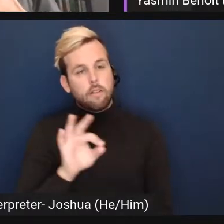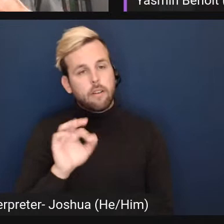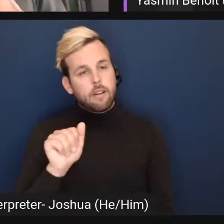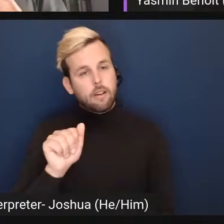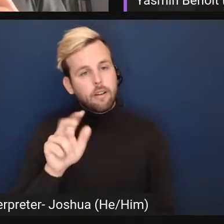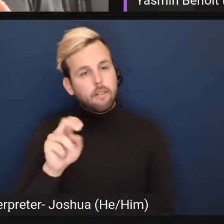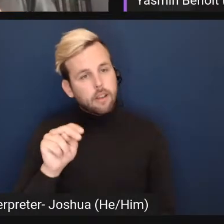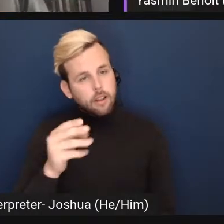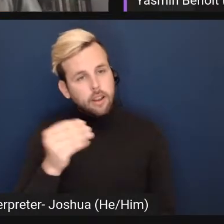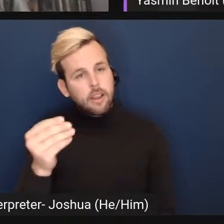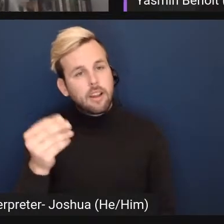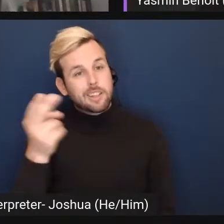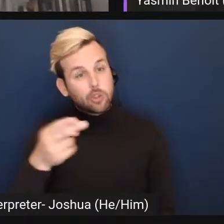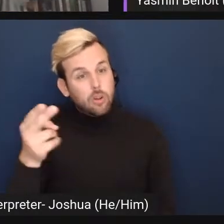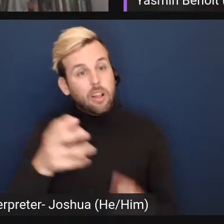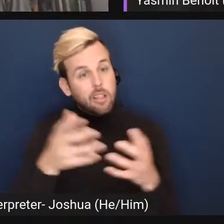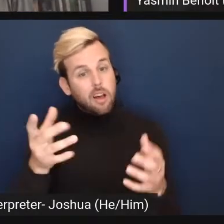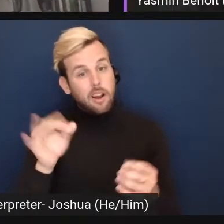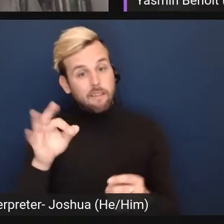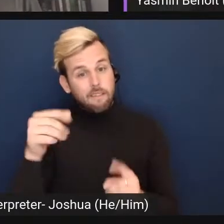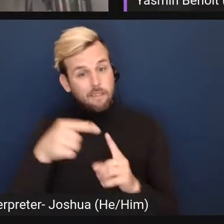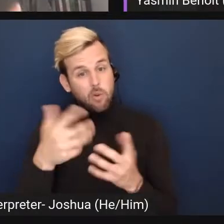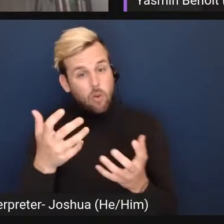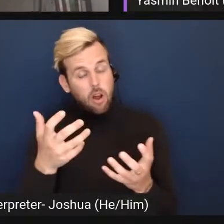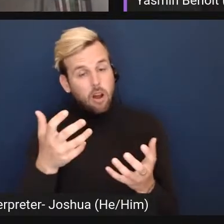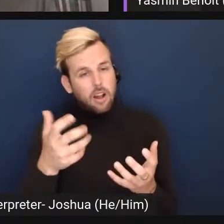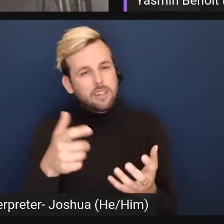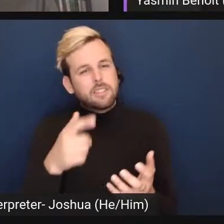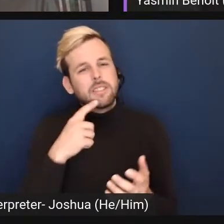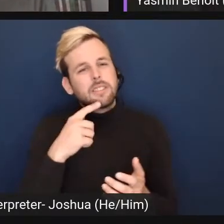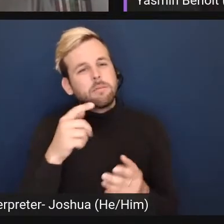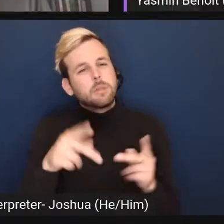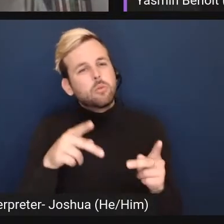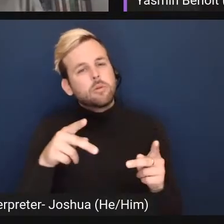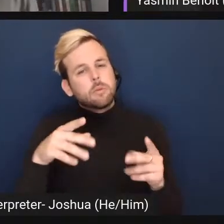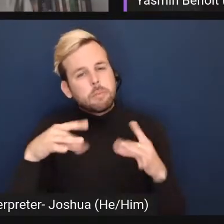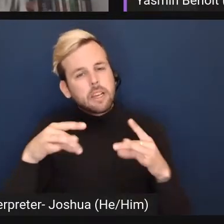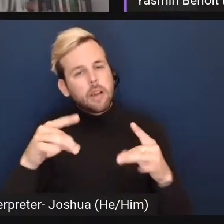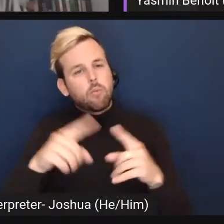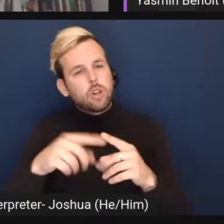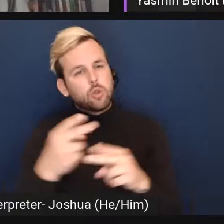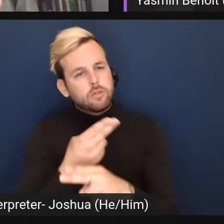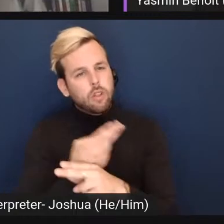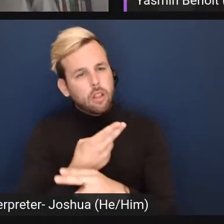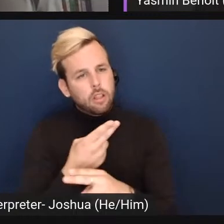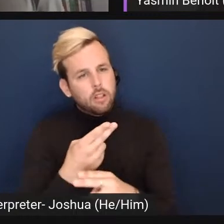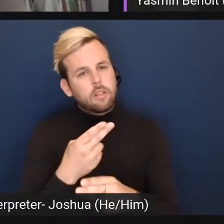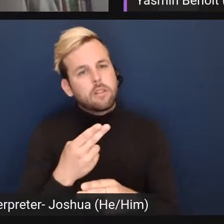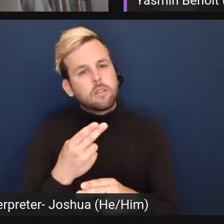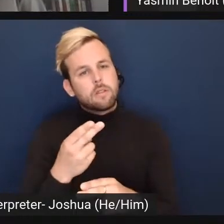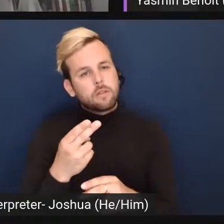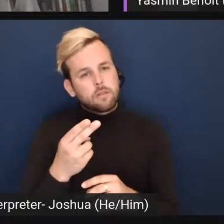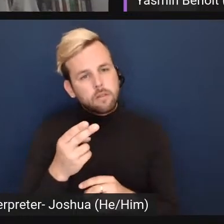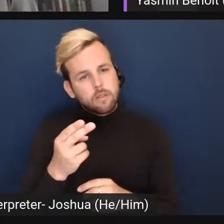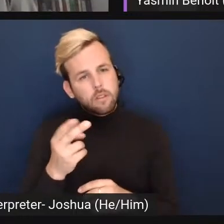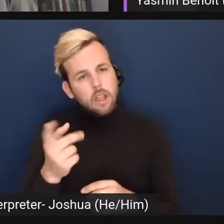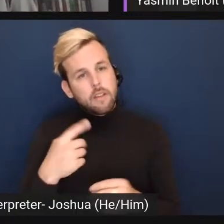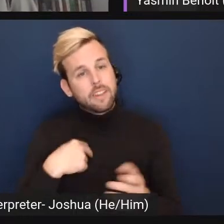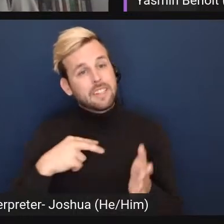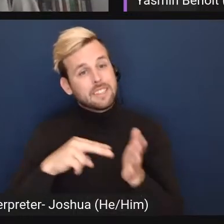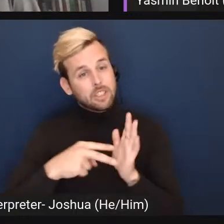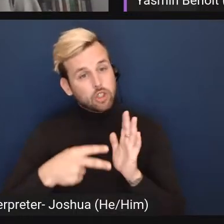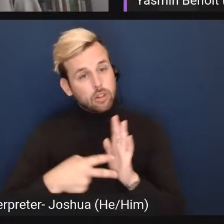historically a lot of AVEN has wanted identity to work because it's a tool that people pick up when it's useful. So there is intentional